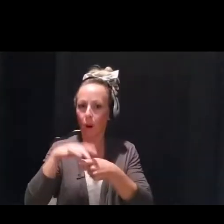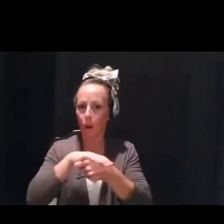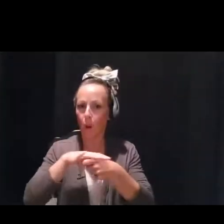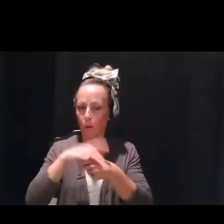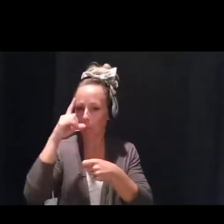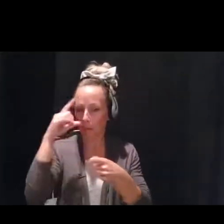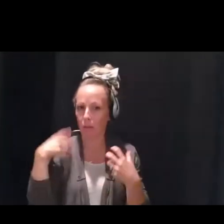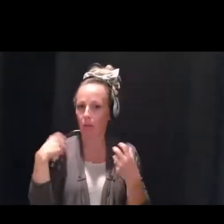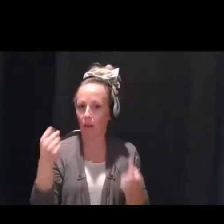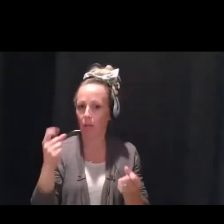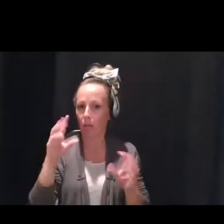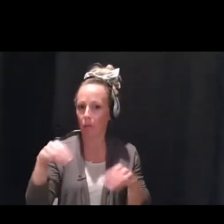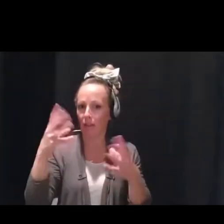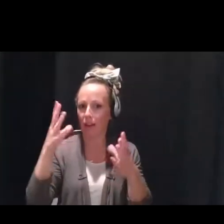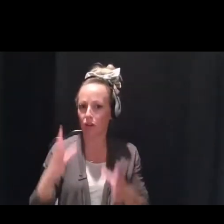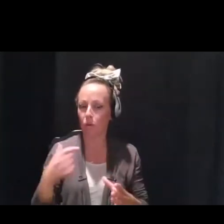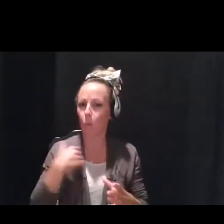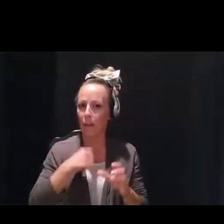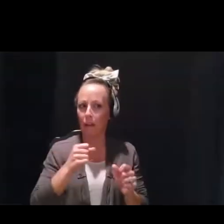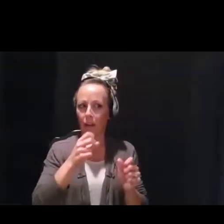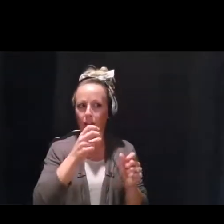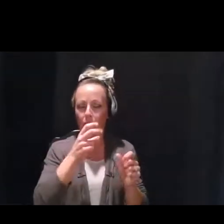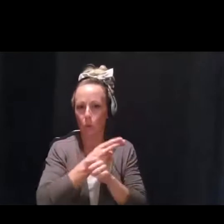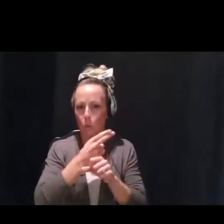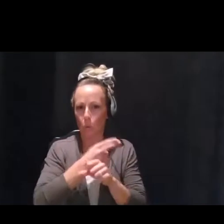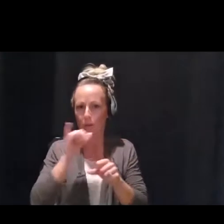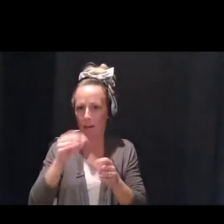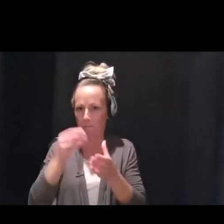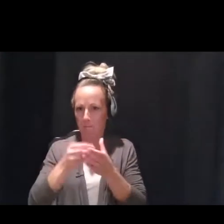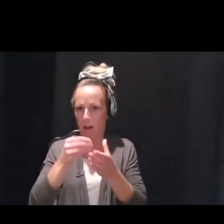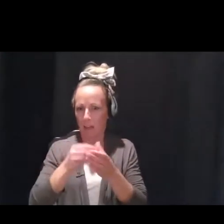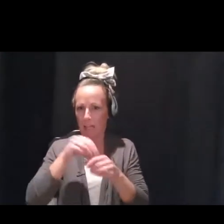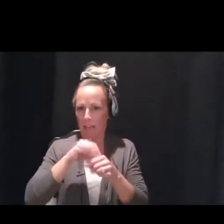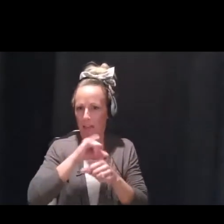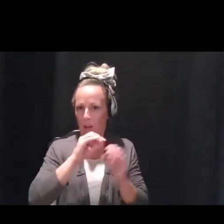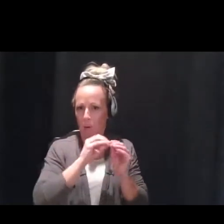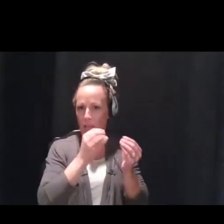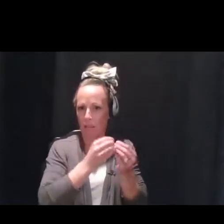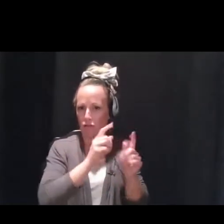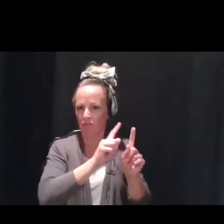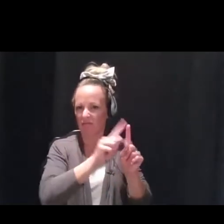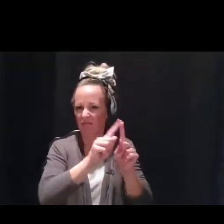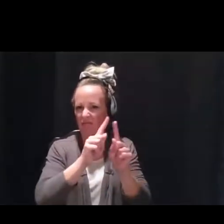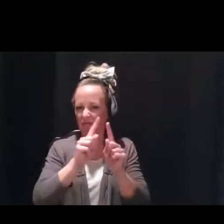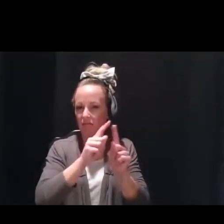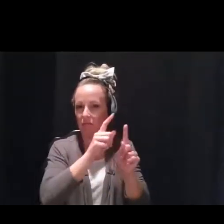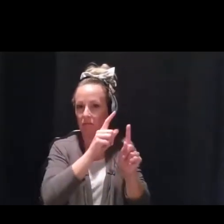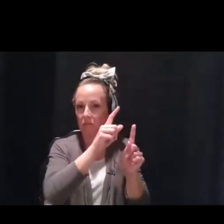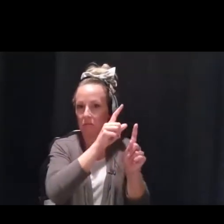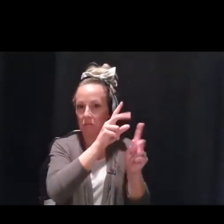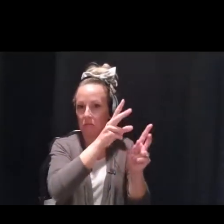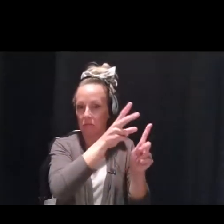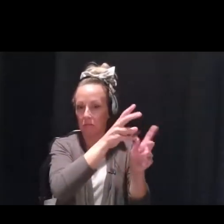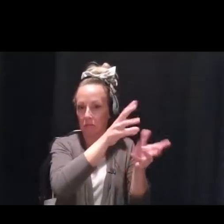and we can use those funds to assist those who are underinsured or uninsured. So those local mental health providers